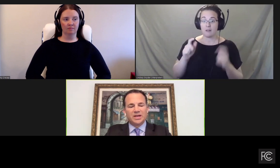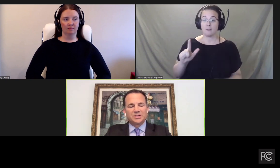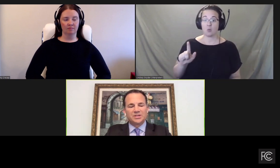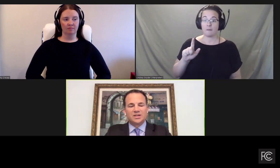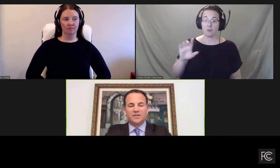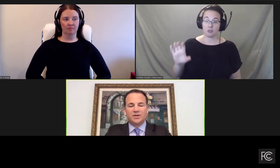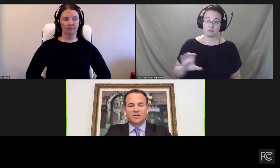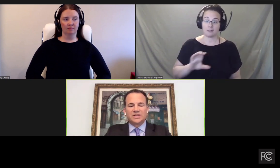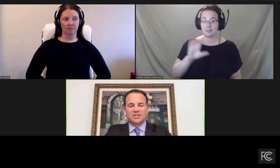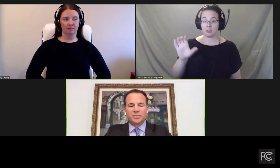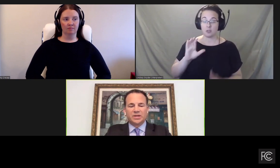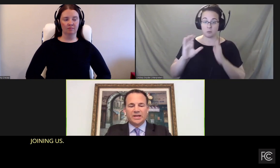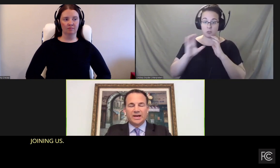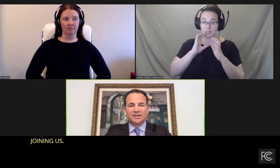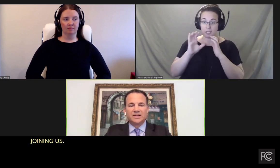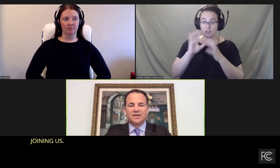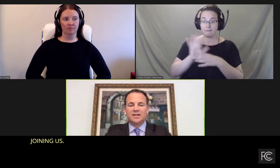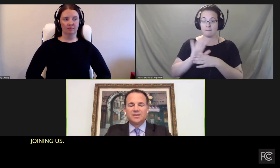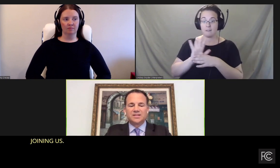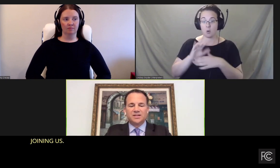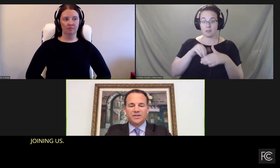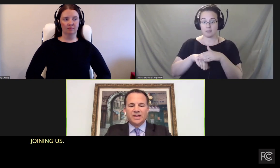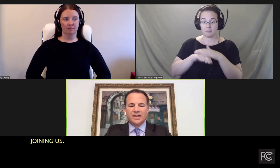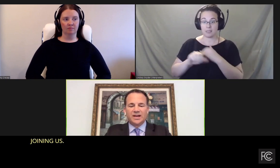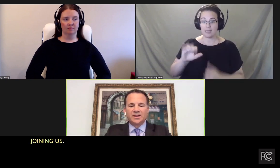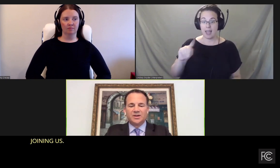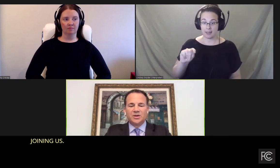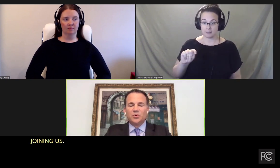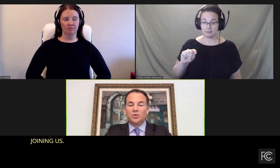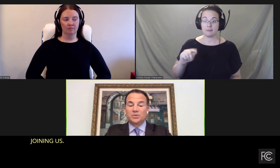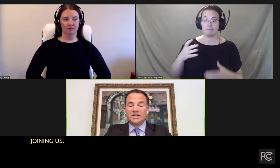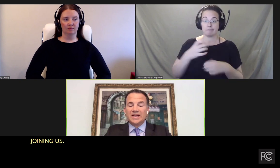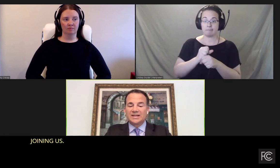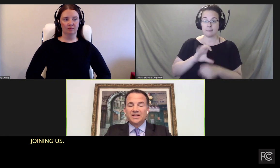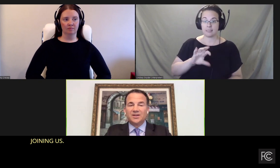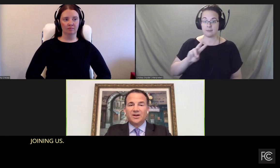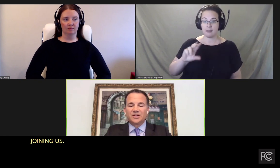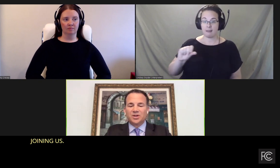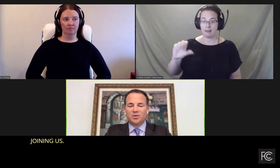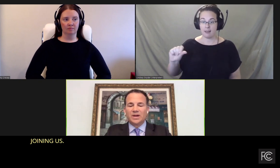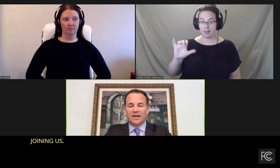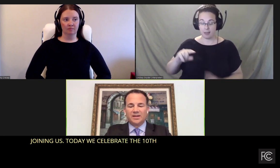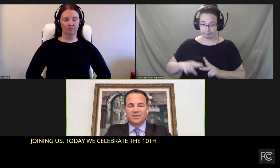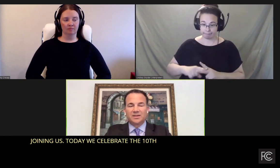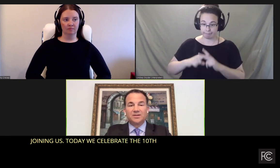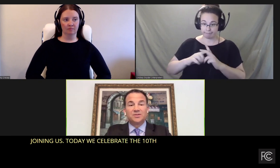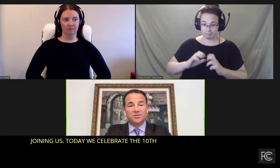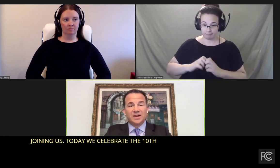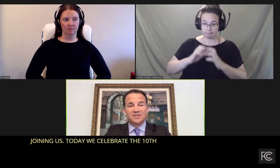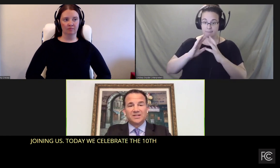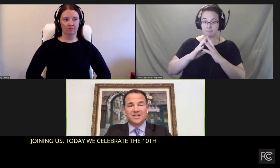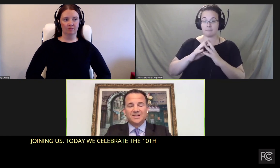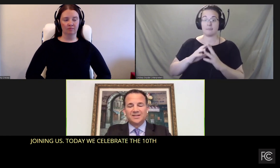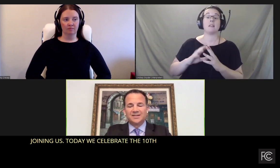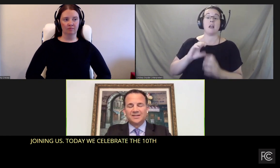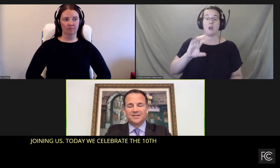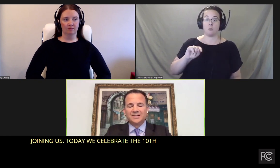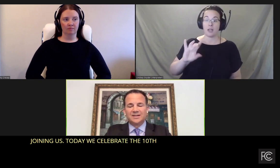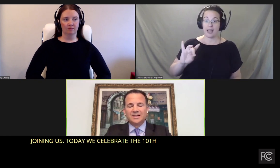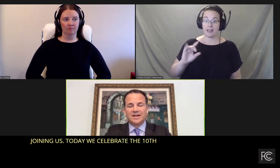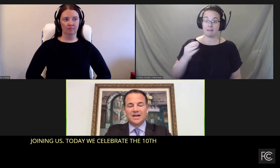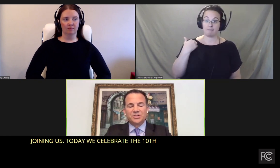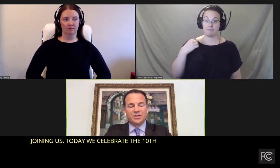Communications and Video Accessibility Act, the CVAA, which was enacted on October 8, 2010.